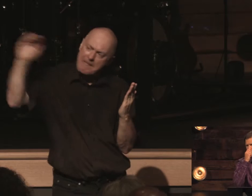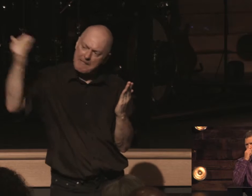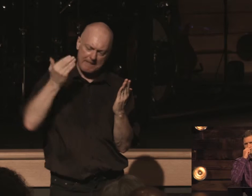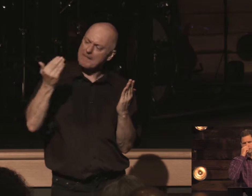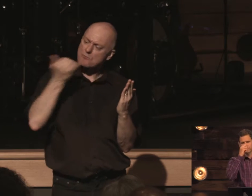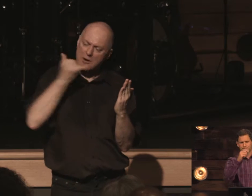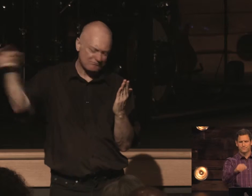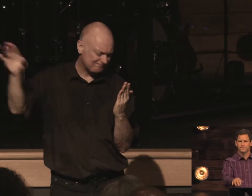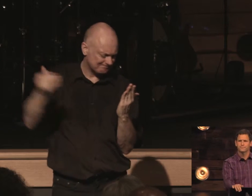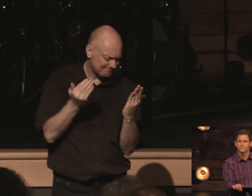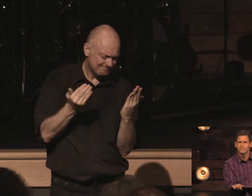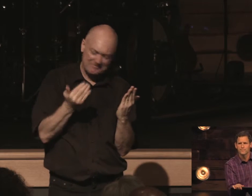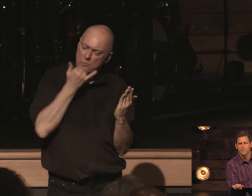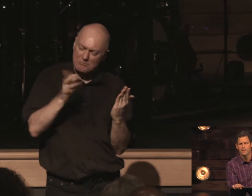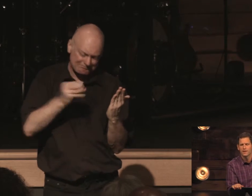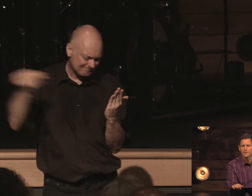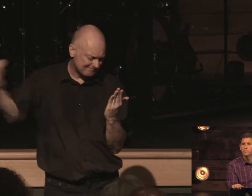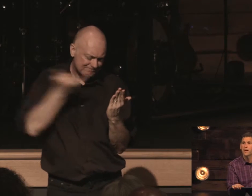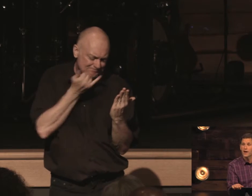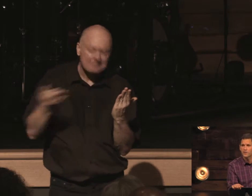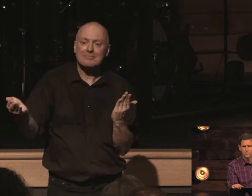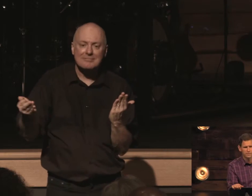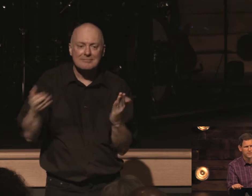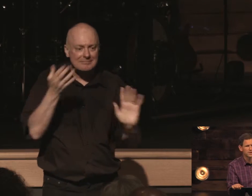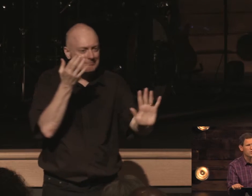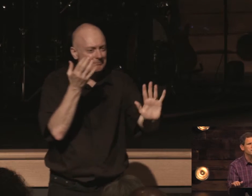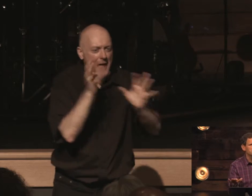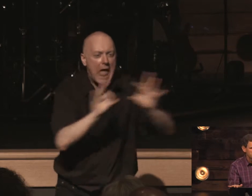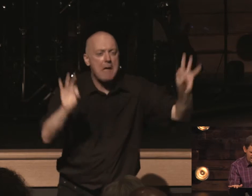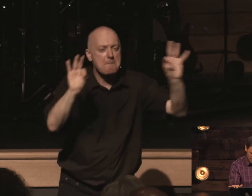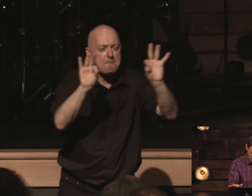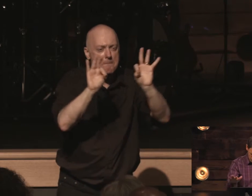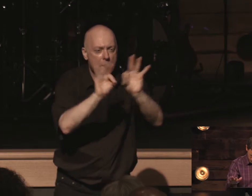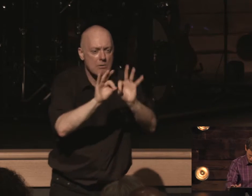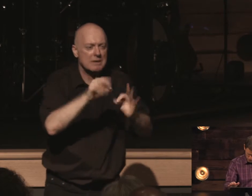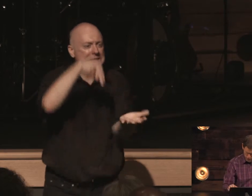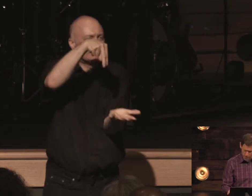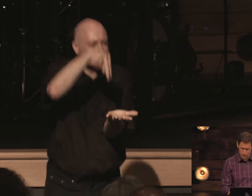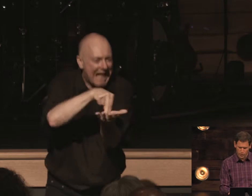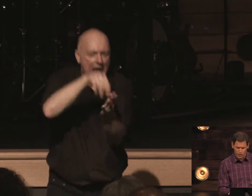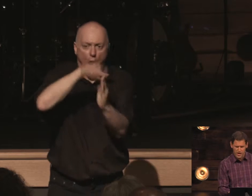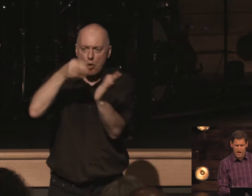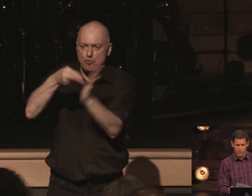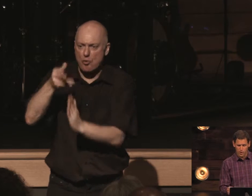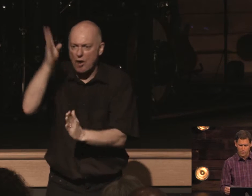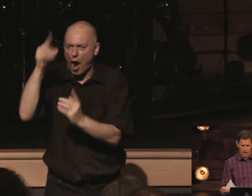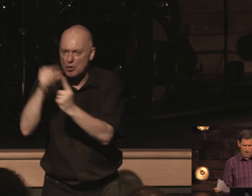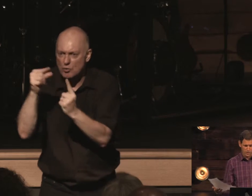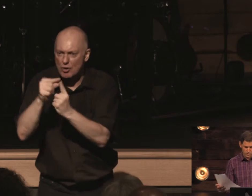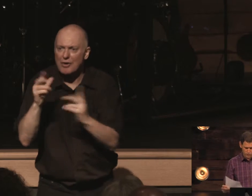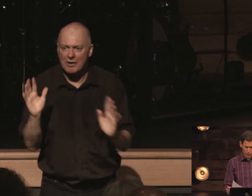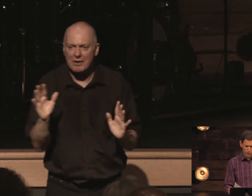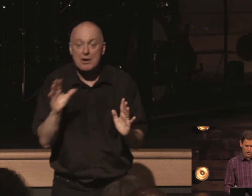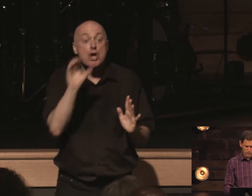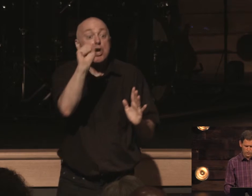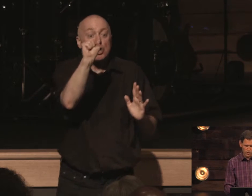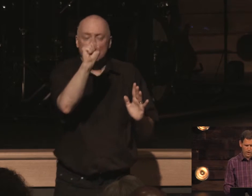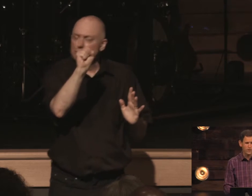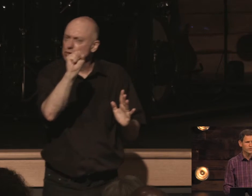it's imperative that we stand on the truth of god's word and where we are so so utterly